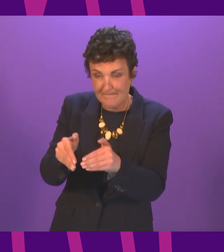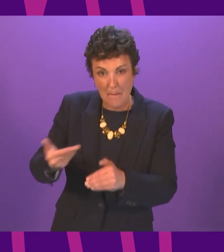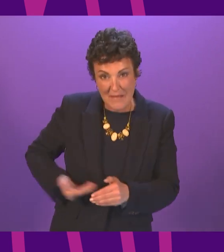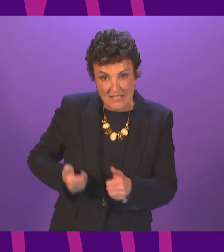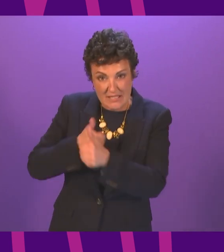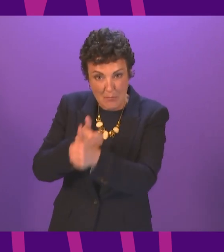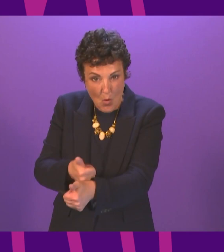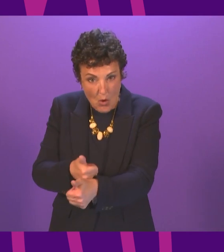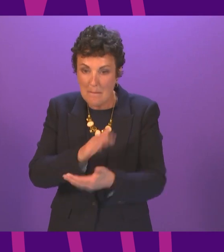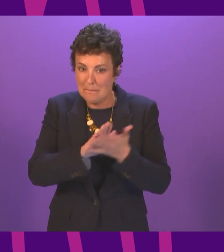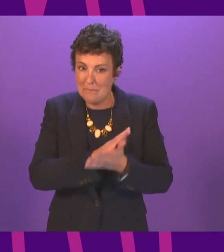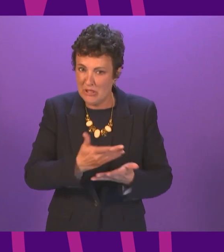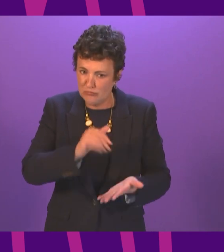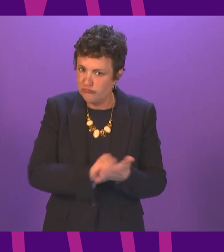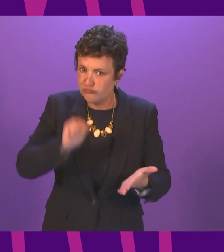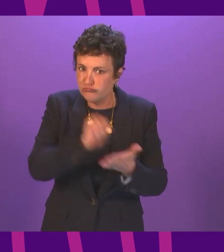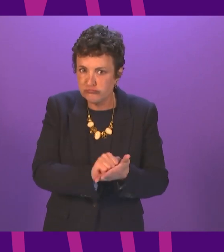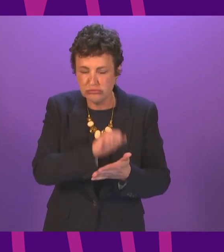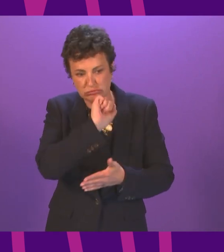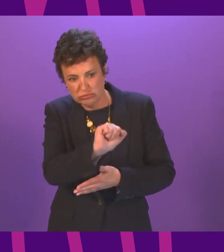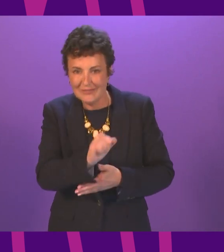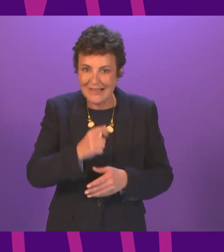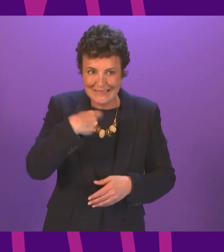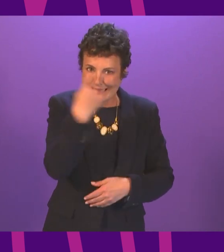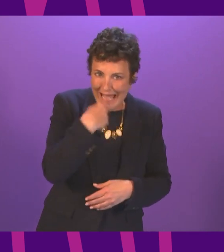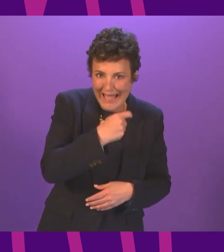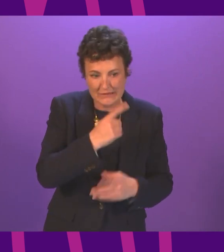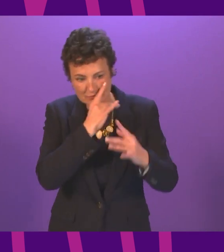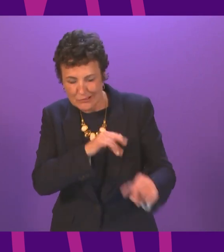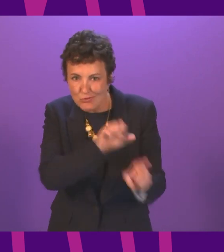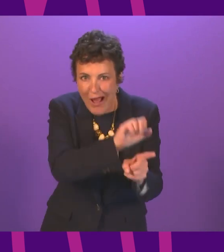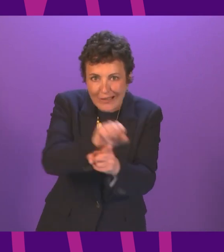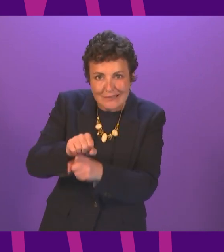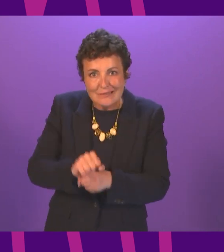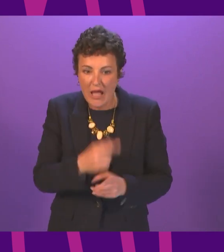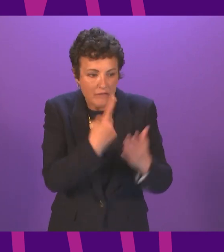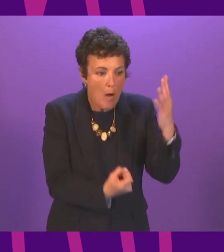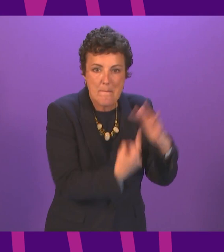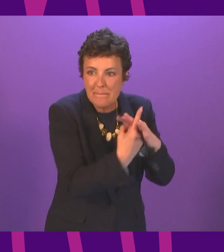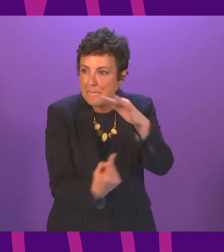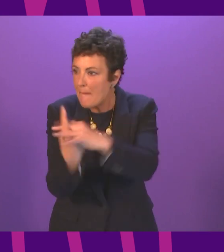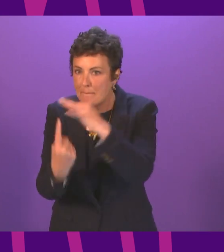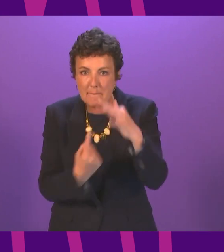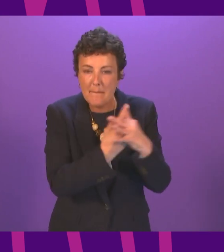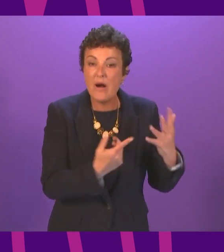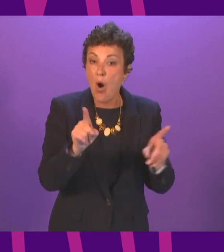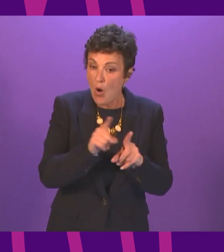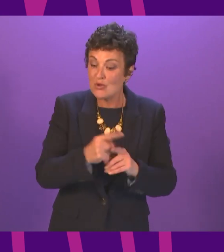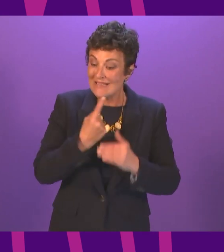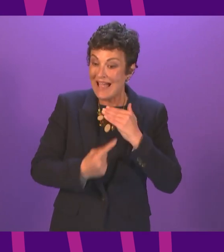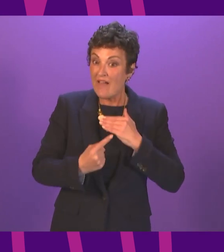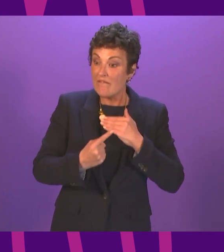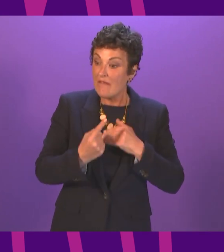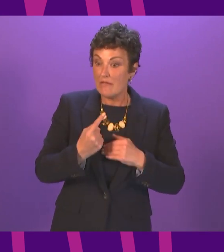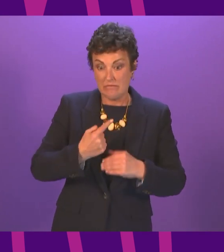robust testing and tracing that responds rapidly to outbreaks that means improvement to the self isolation grant and that